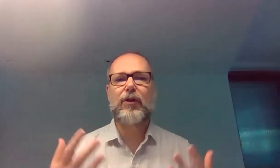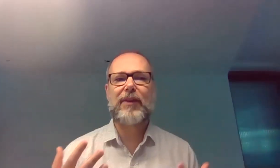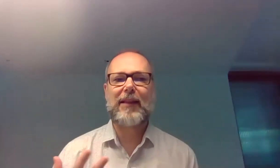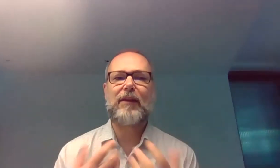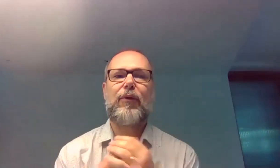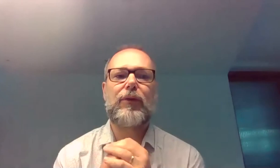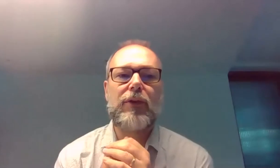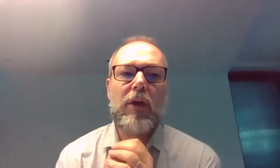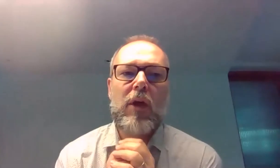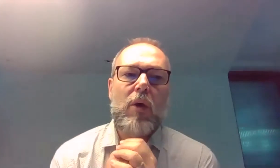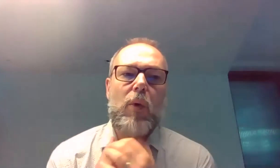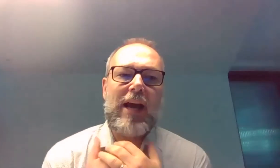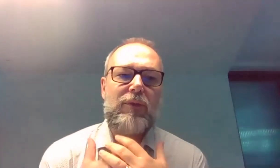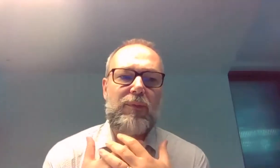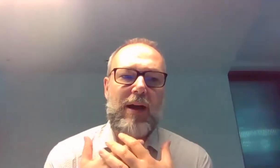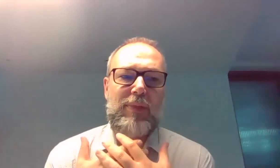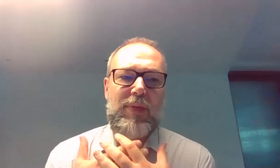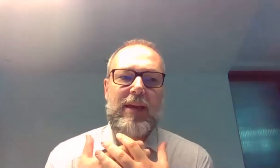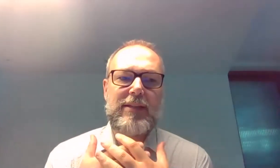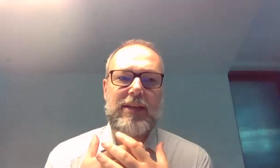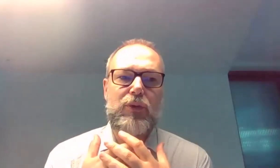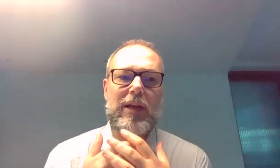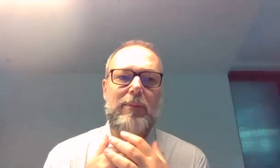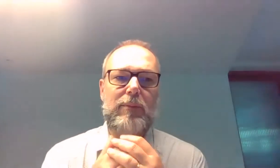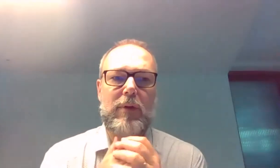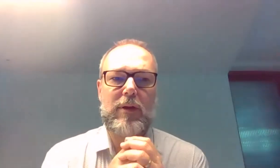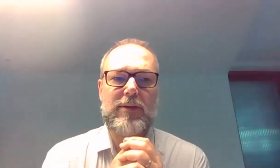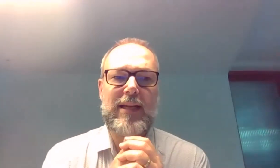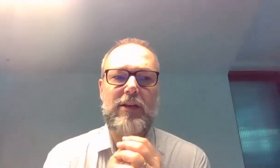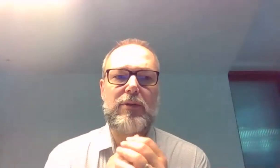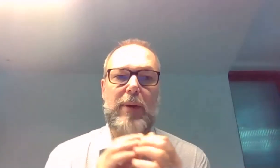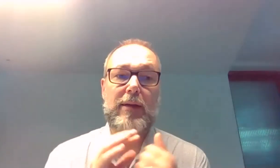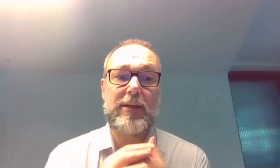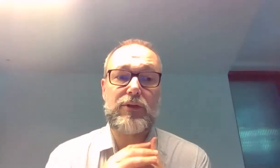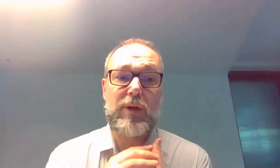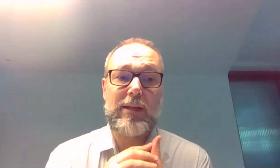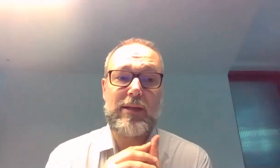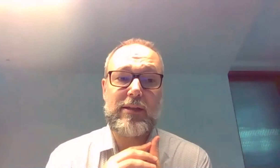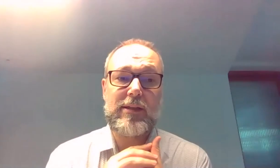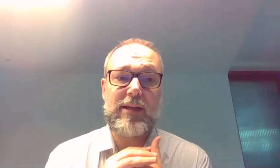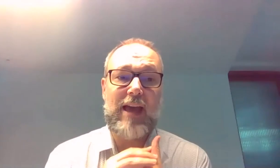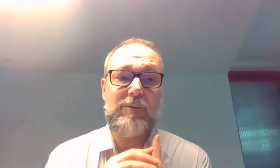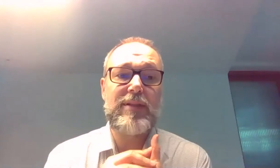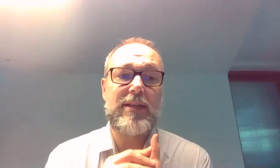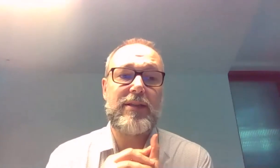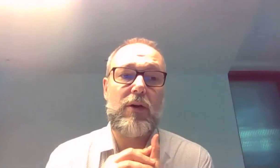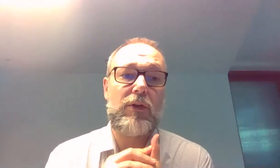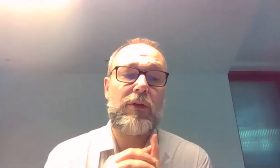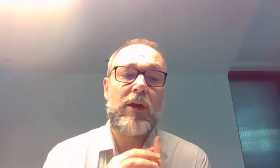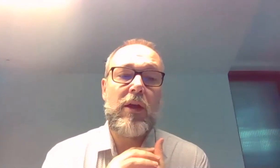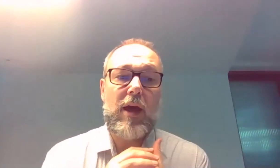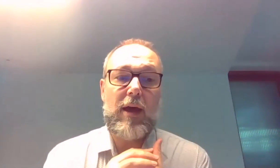the things are not that different. What I think is really setting us apart is really the emphasis